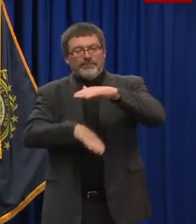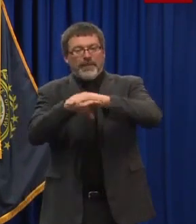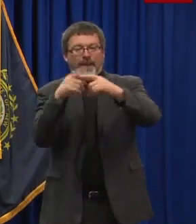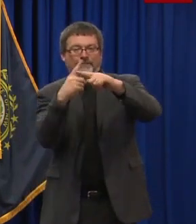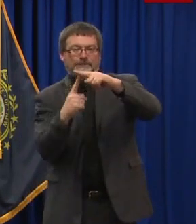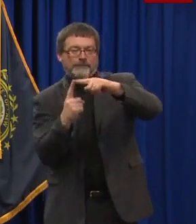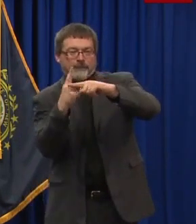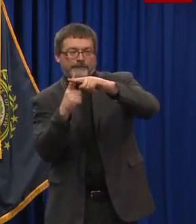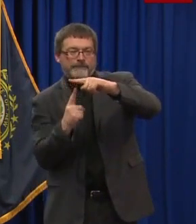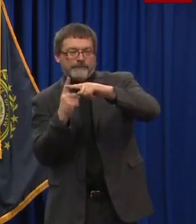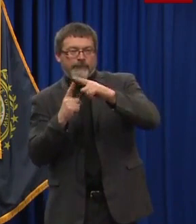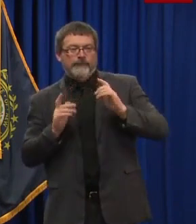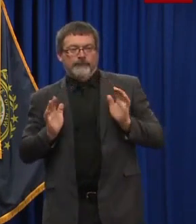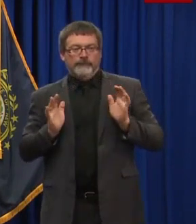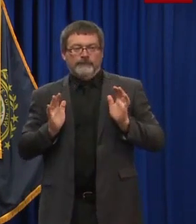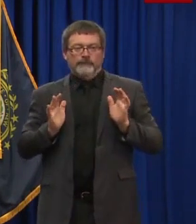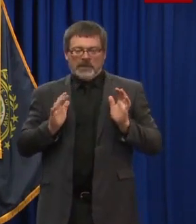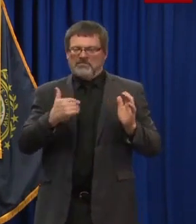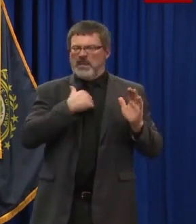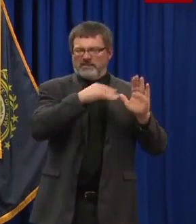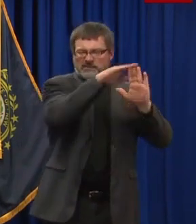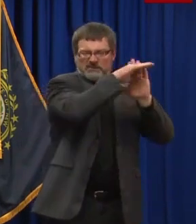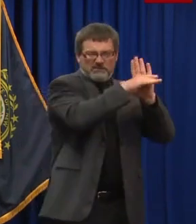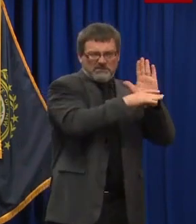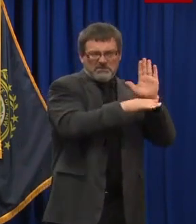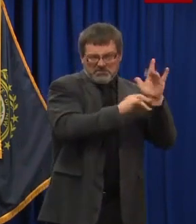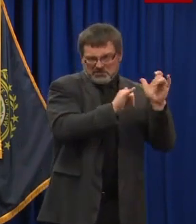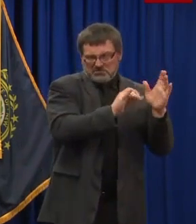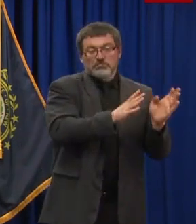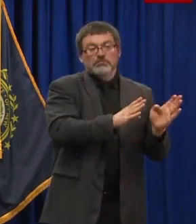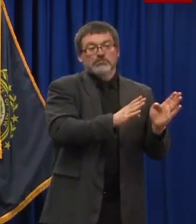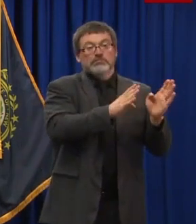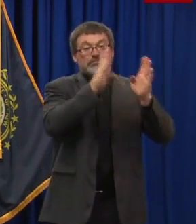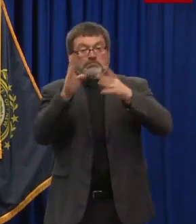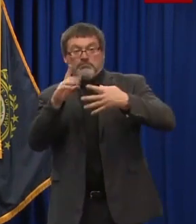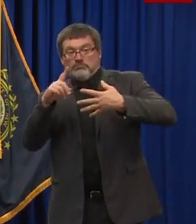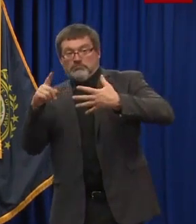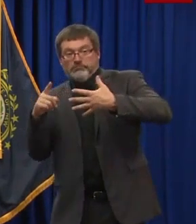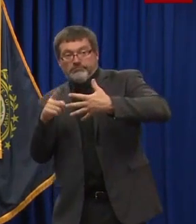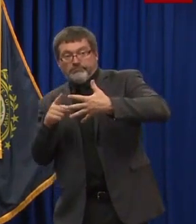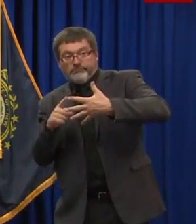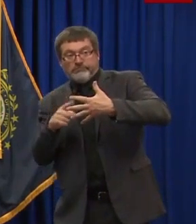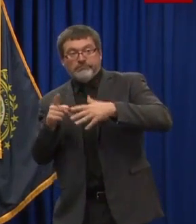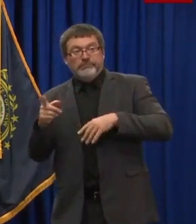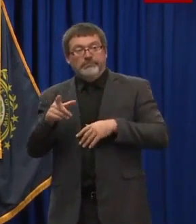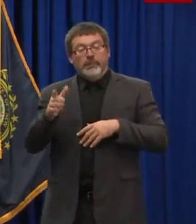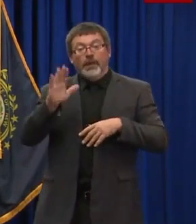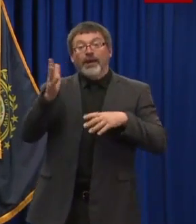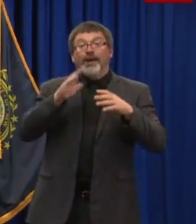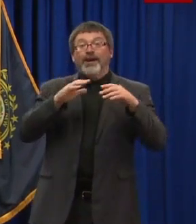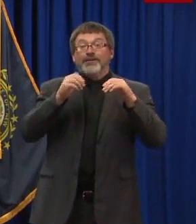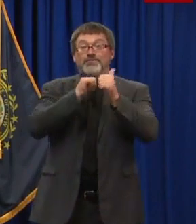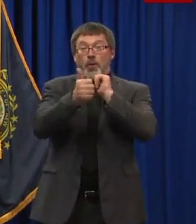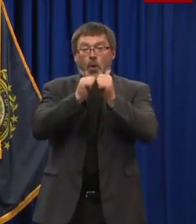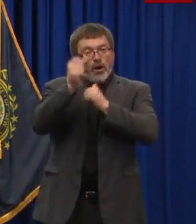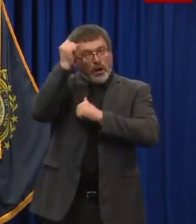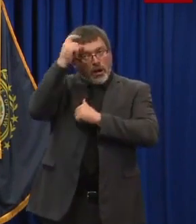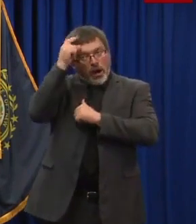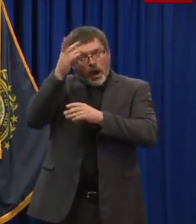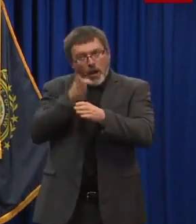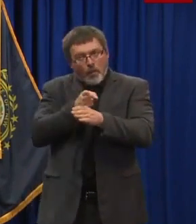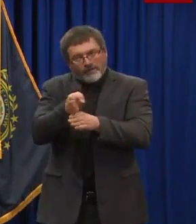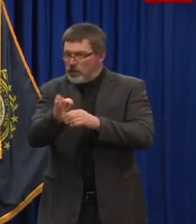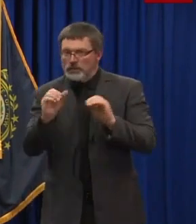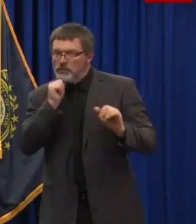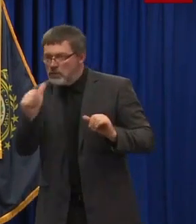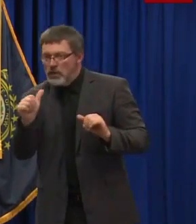guidance. Amateur sports can now move into what we're talking about phase two, which will include the reopening of indoor athletic facilities, road races,